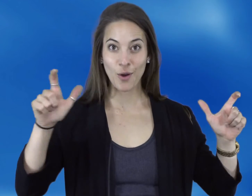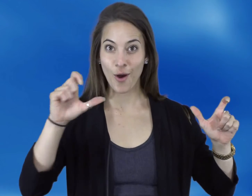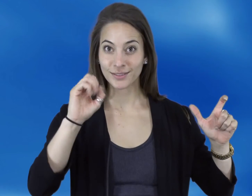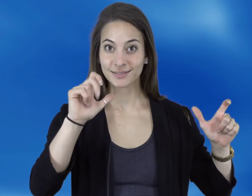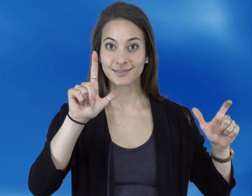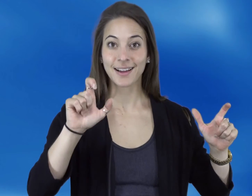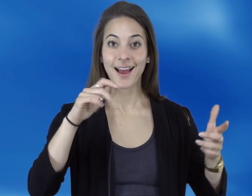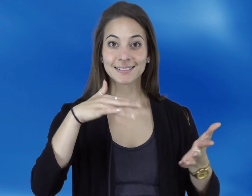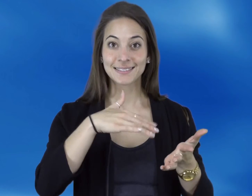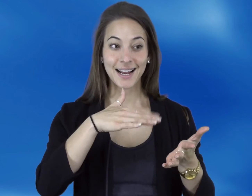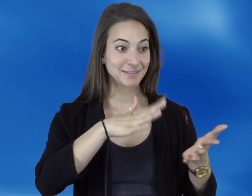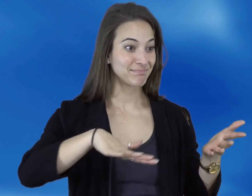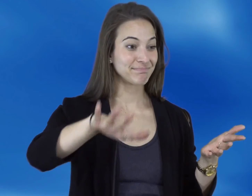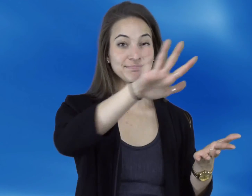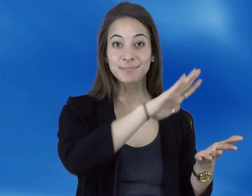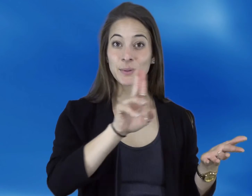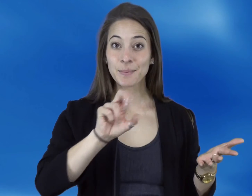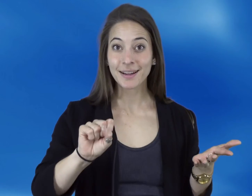individuals in the deaf community all over the United States.